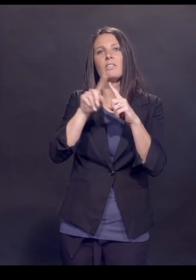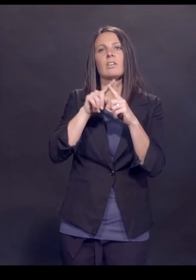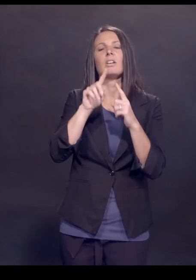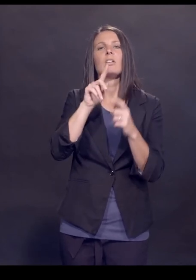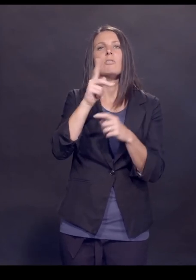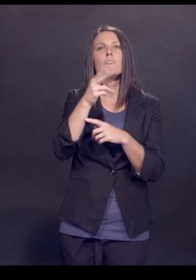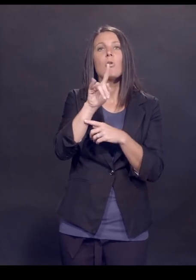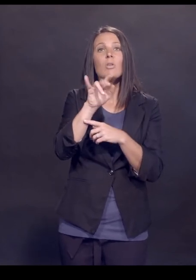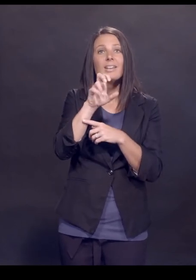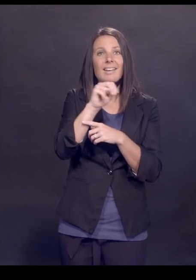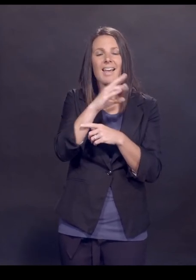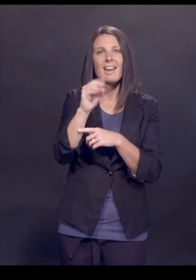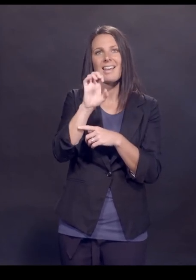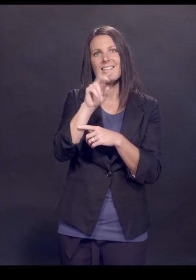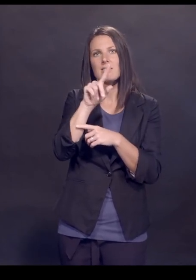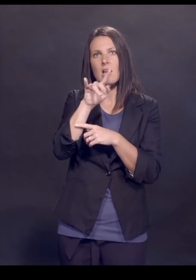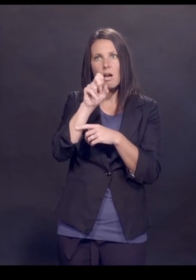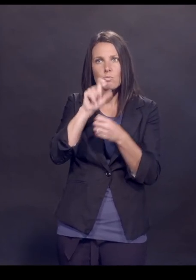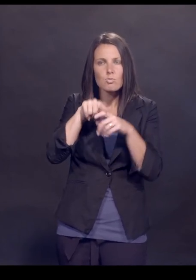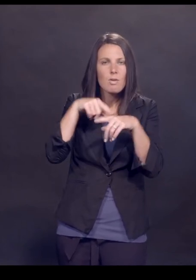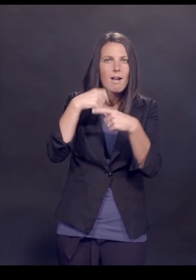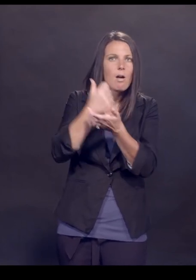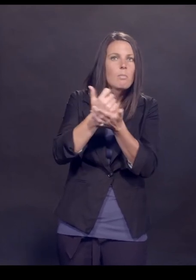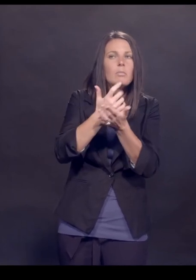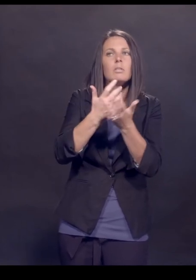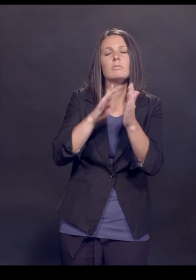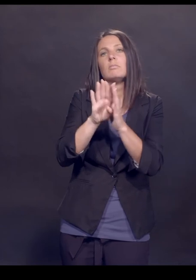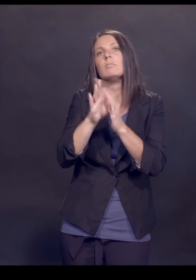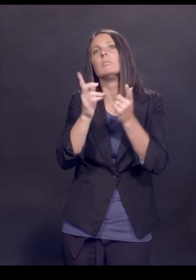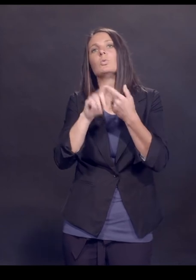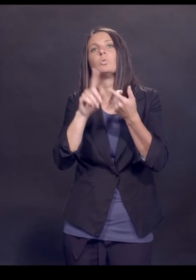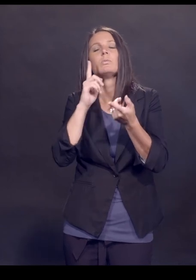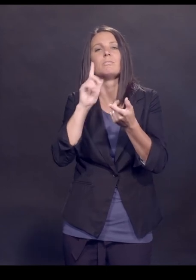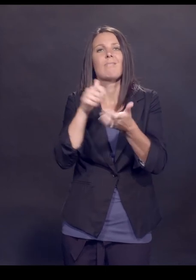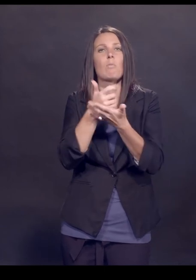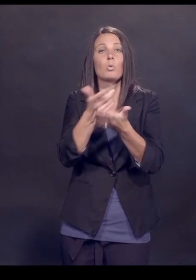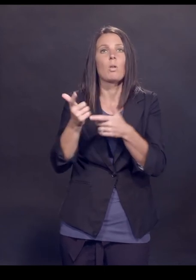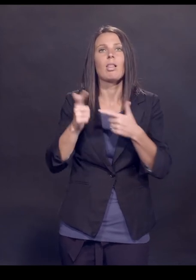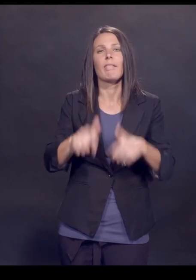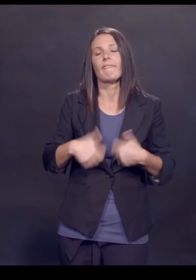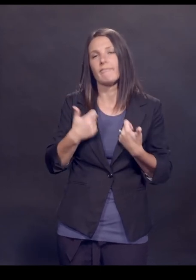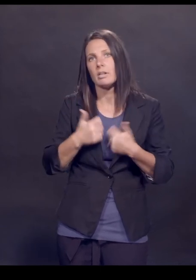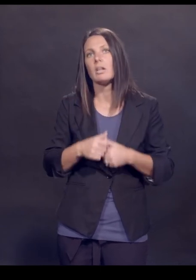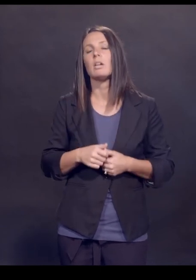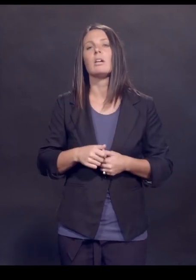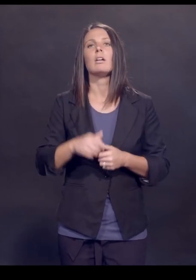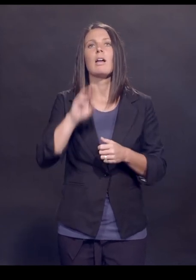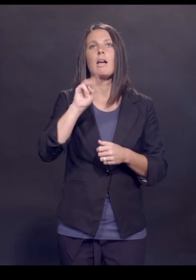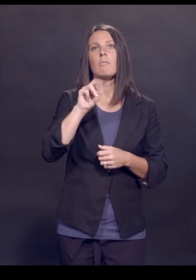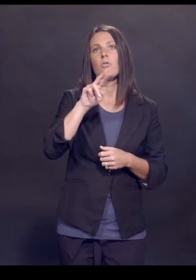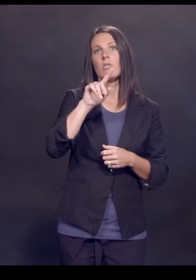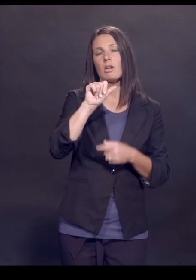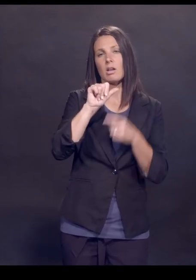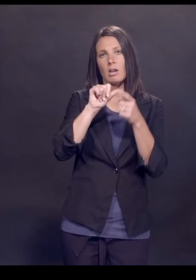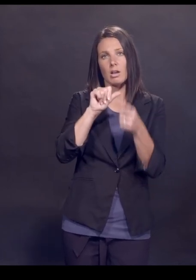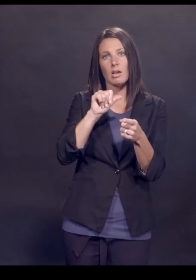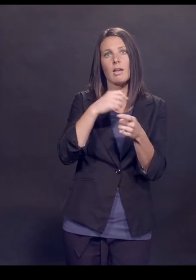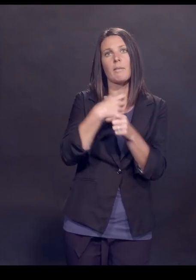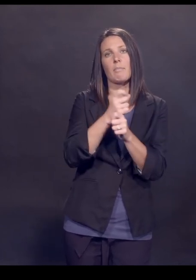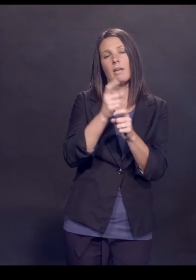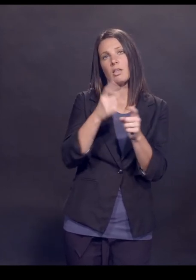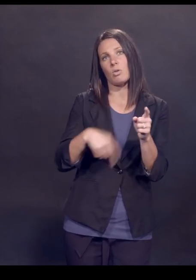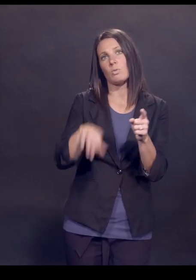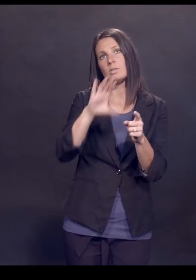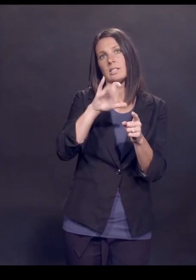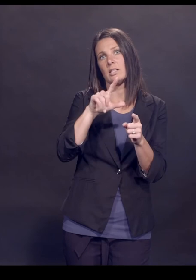and enzymes so that you can live. This is now just another protein that cells are making. The mRNA makes those cells,